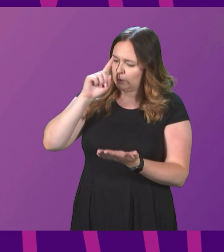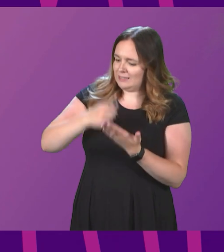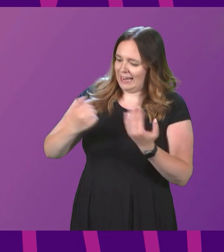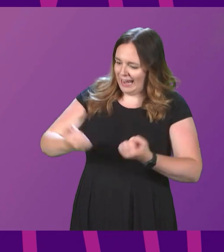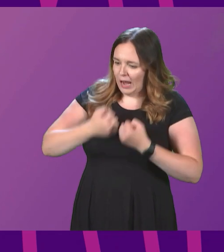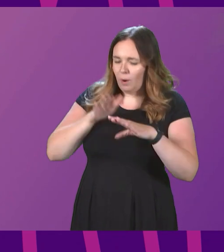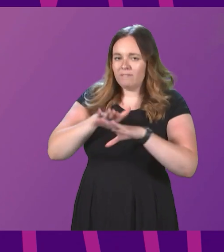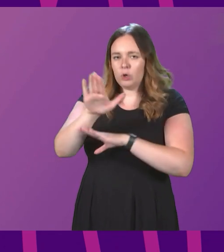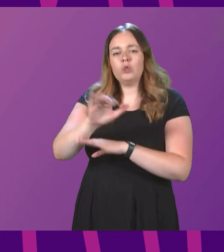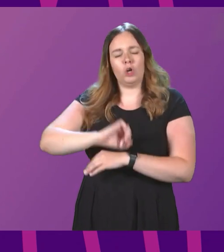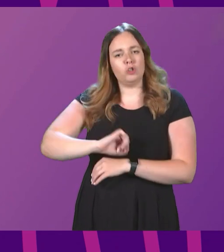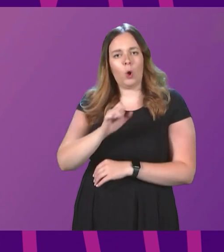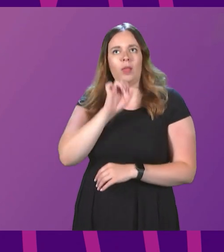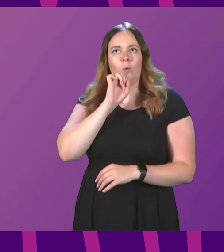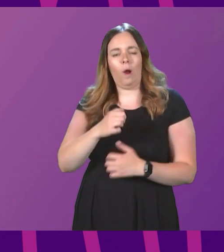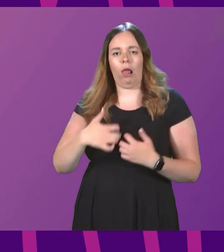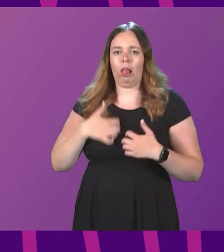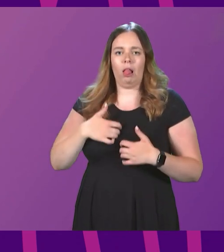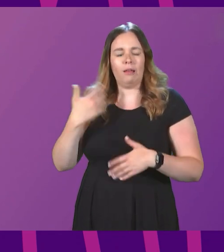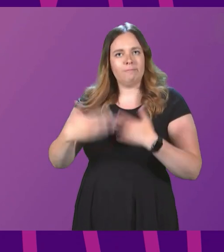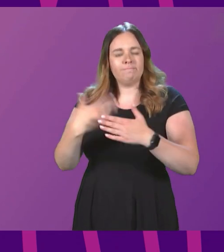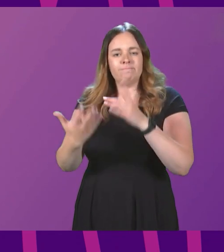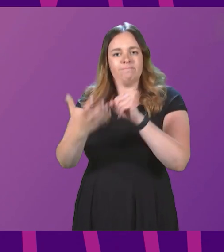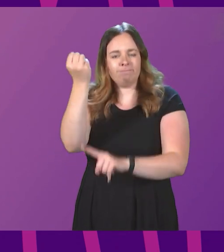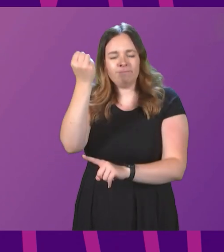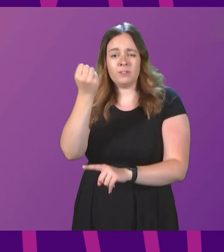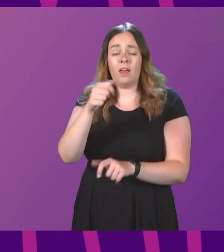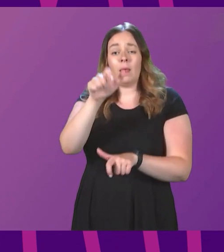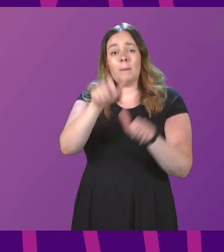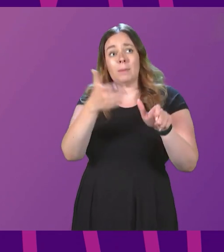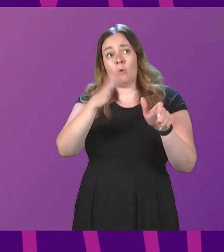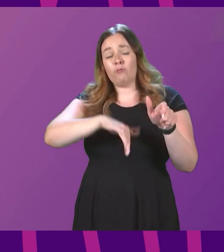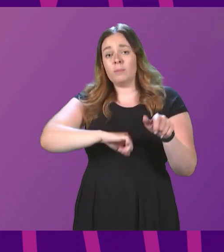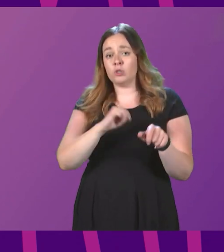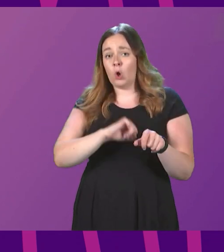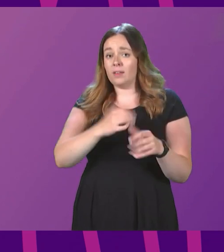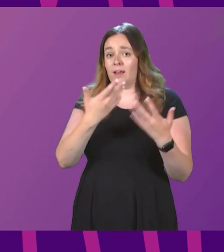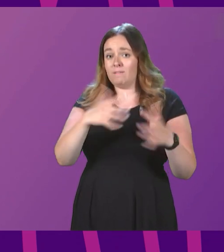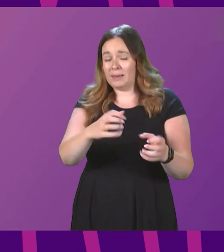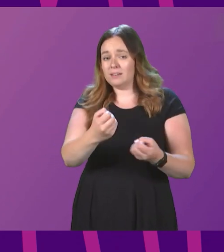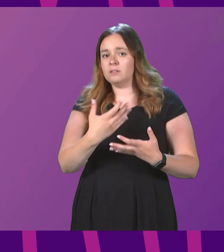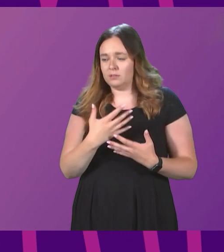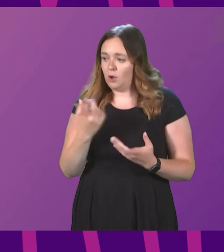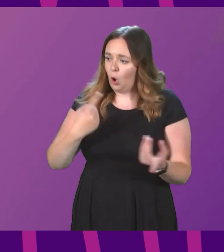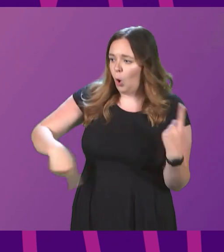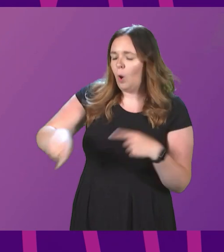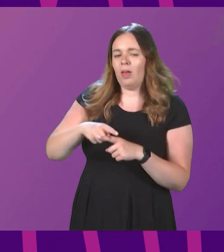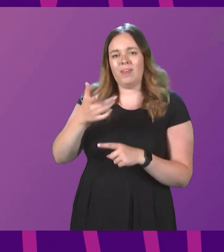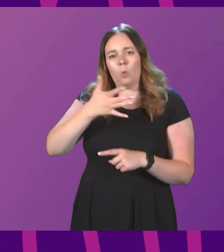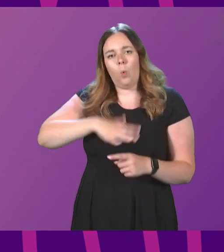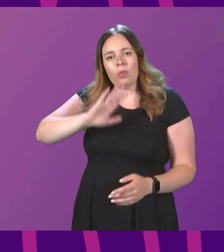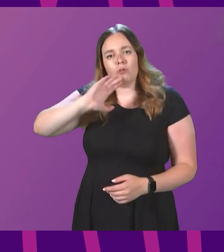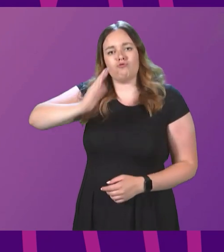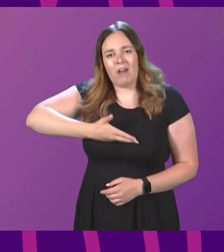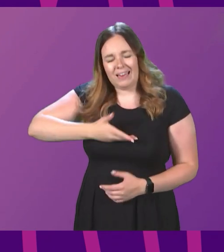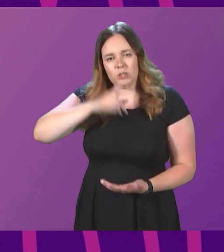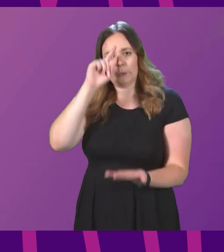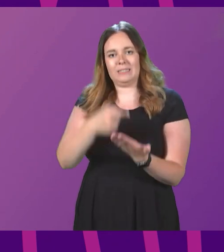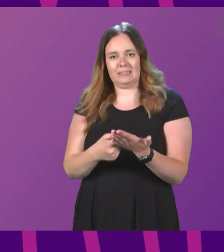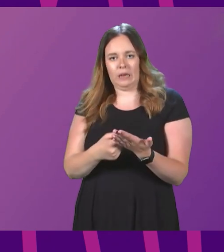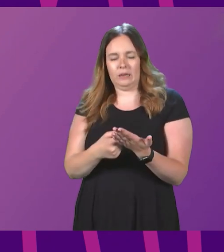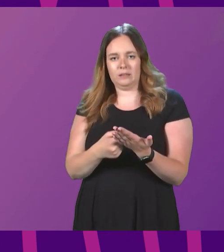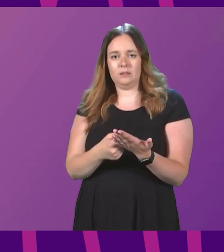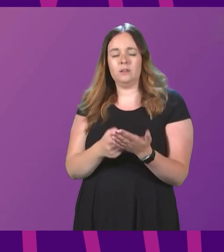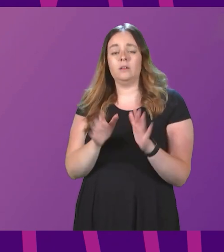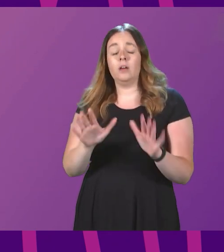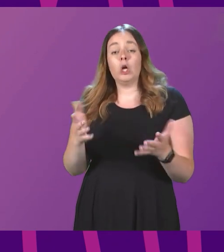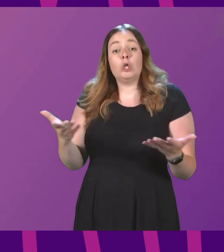Scotland will prosper. And the people of Scotland have told us, all of us in this chamber, that they want the right to decide. Presenting